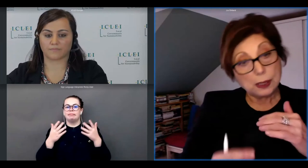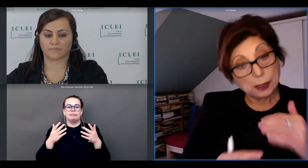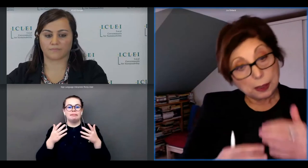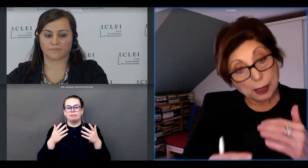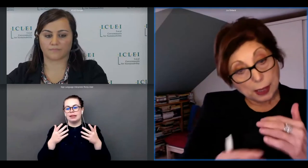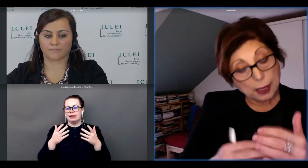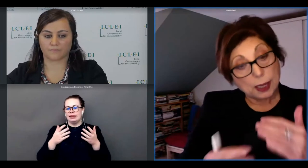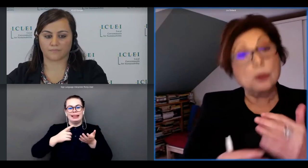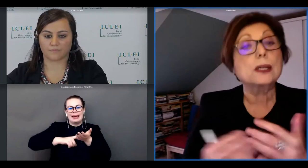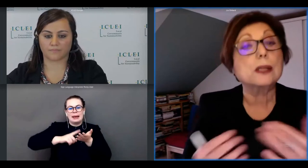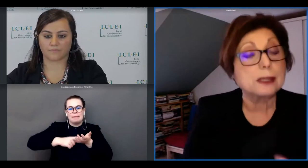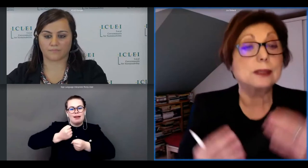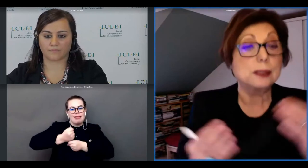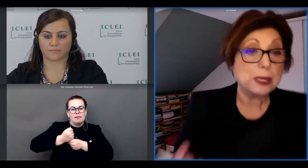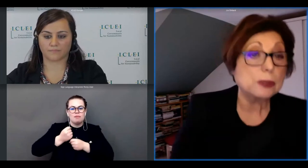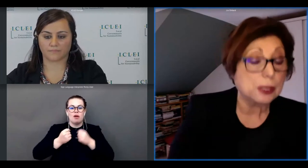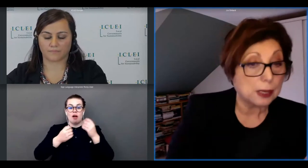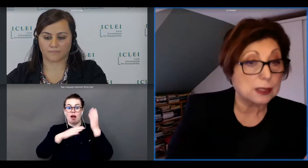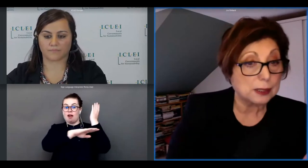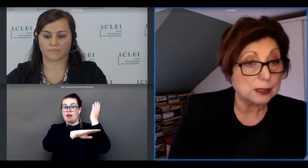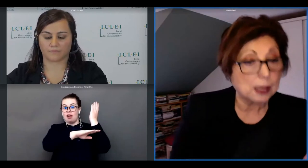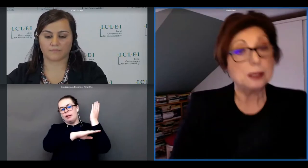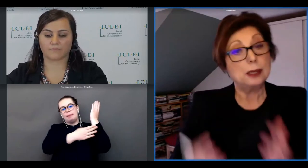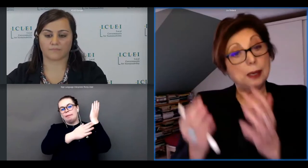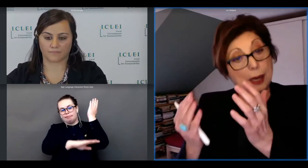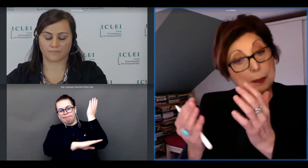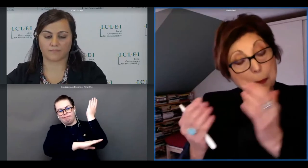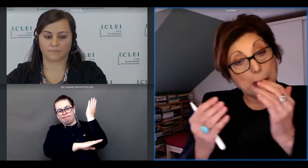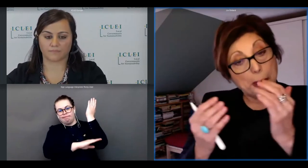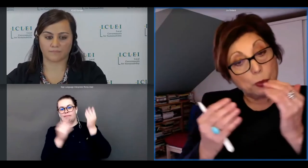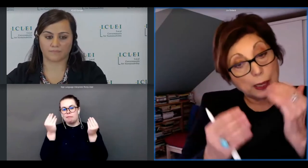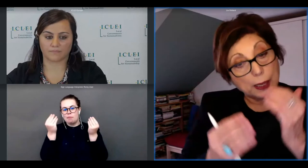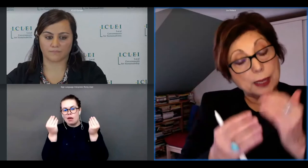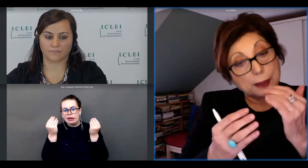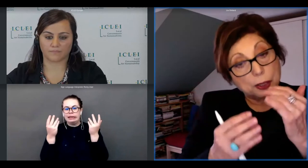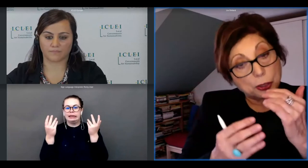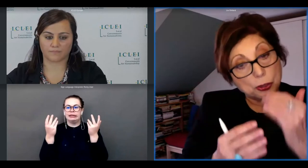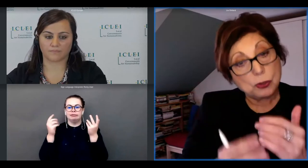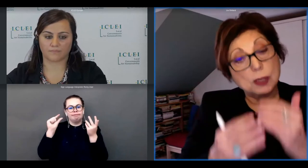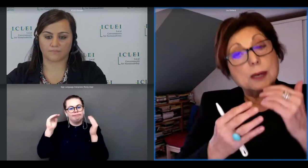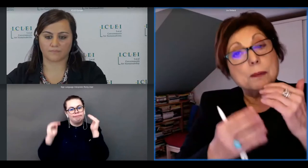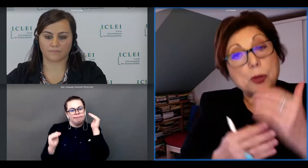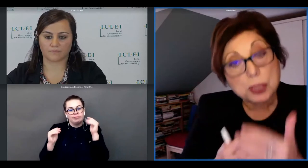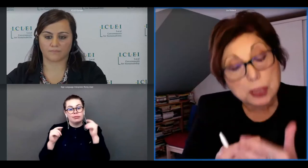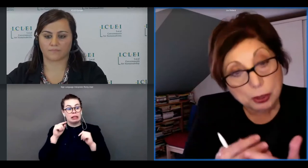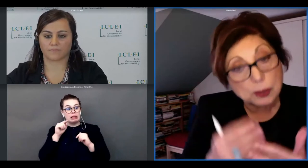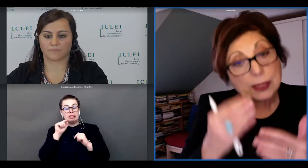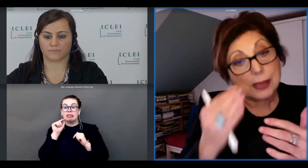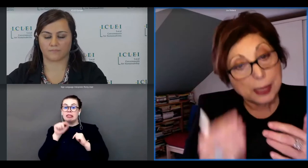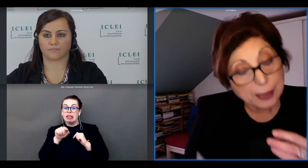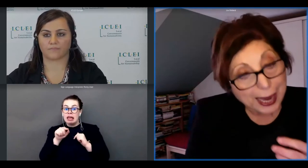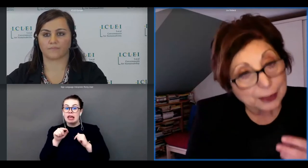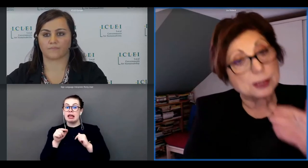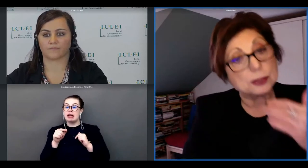a a lower class than the middle class let's say um were grew more slowly